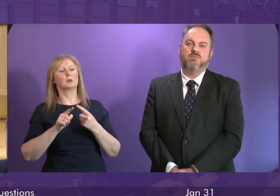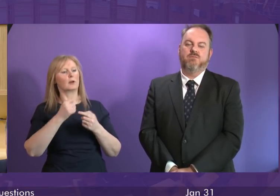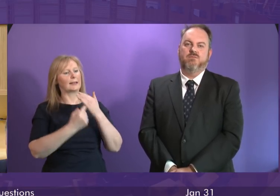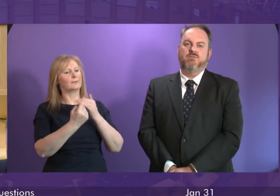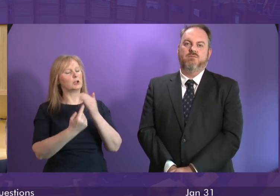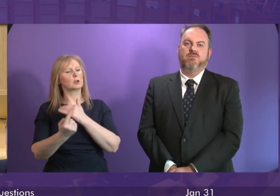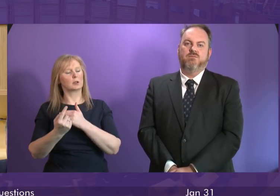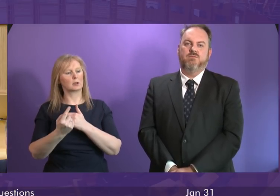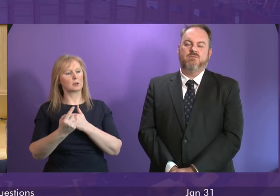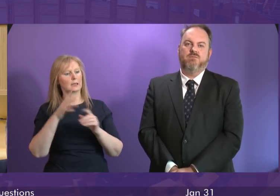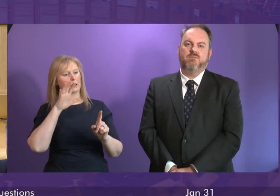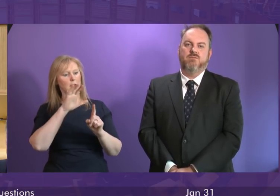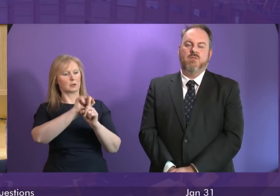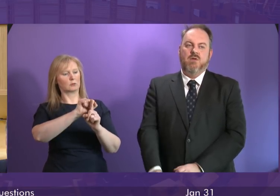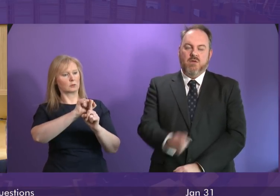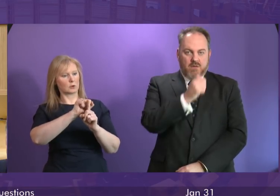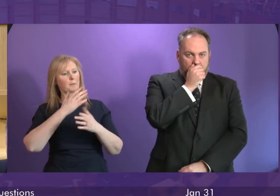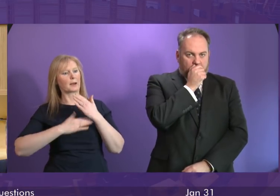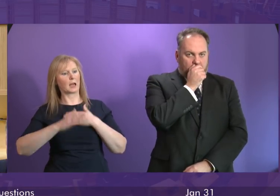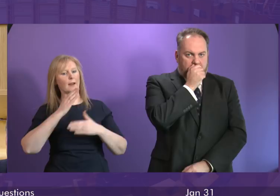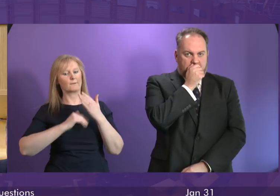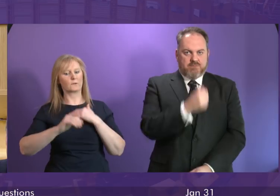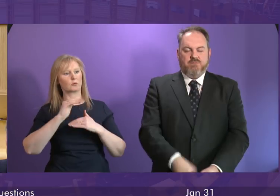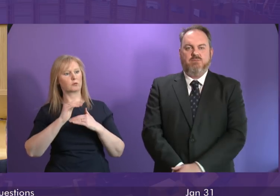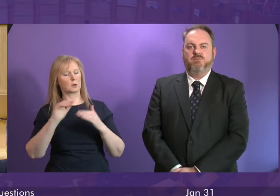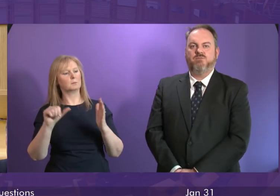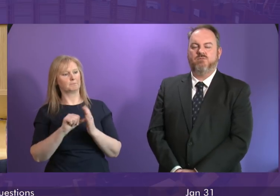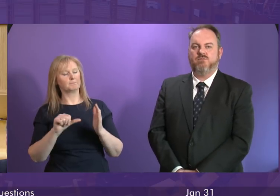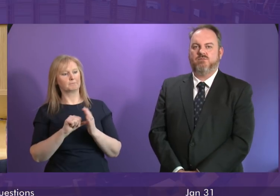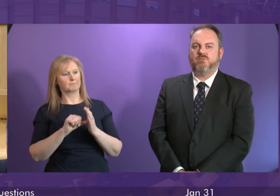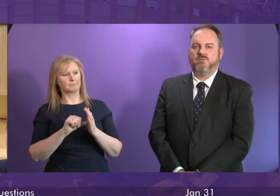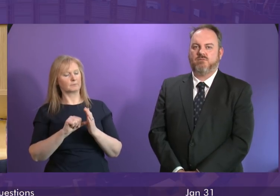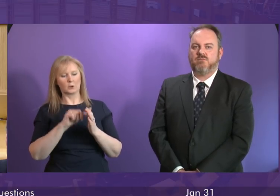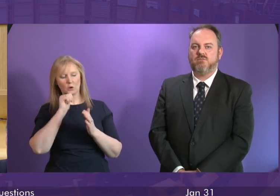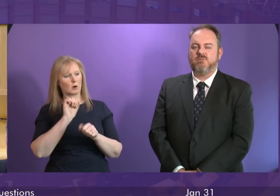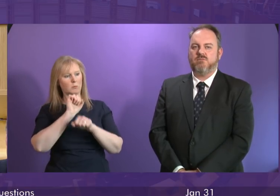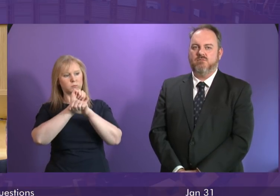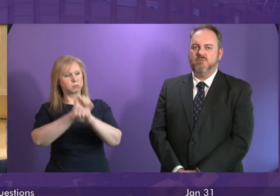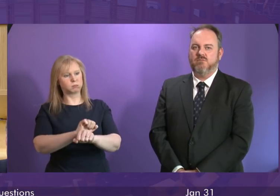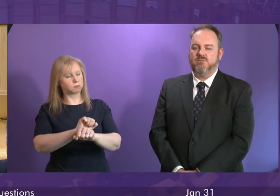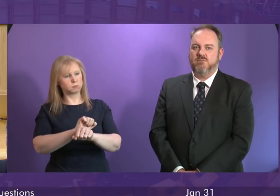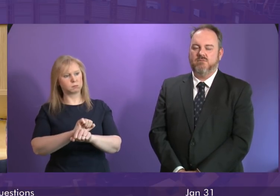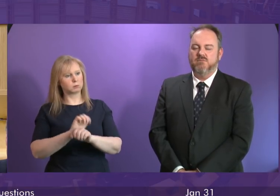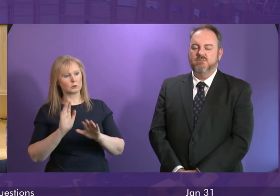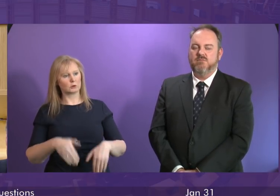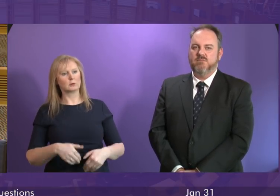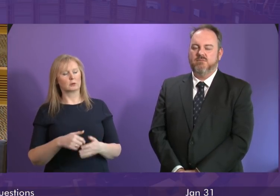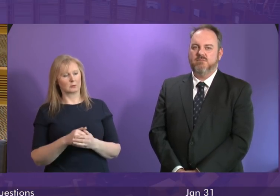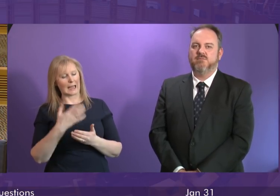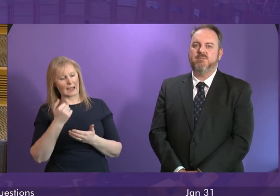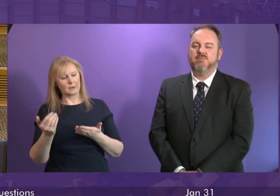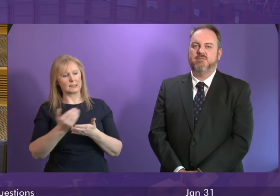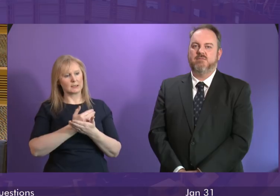I would say is this diagnosis of a behavioural disorder itself is certainly not cause for detention and there are significant safeguards where